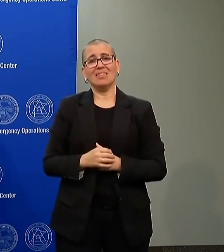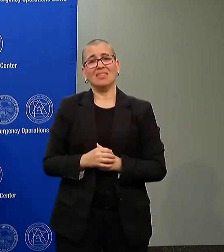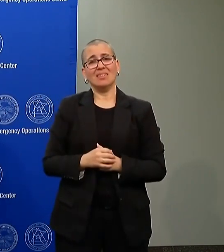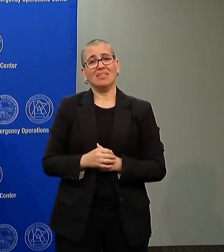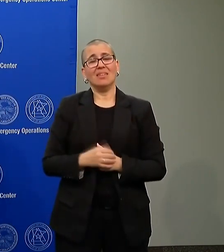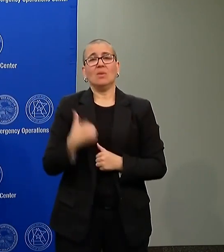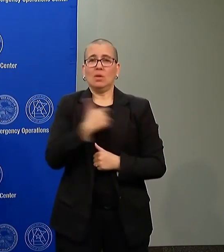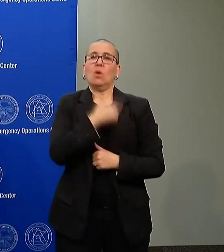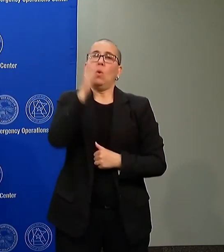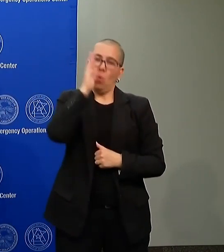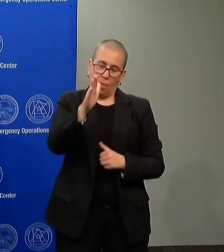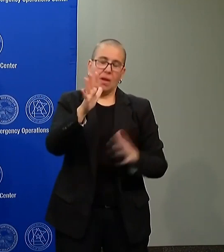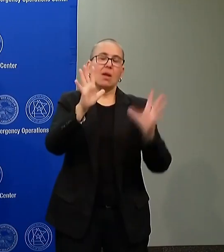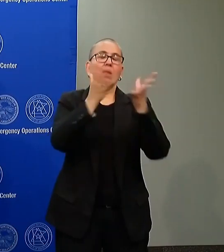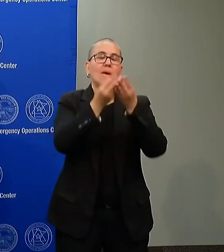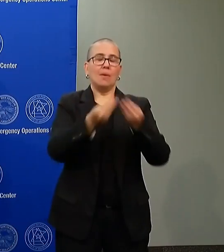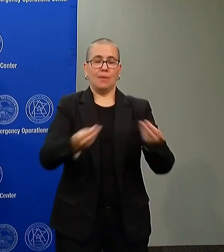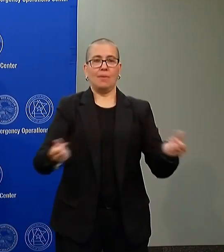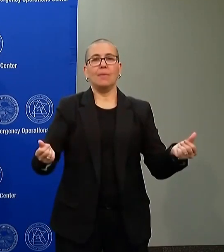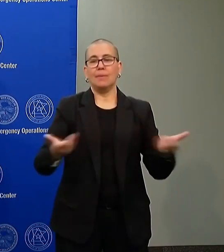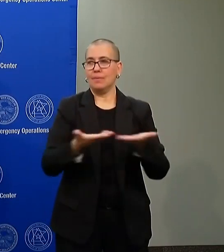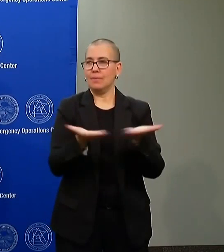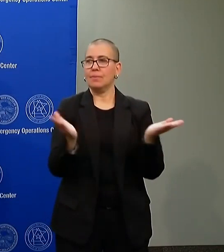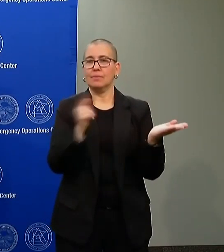At this time, I would introduce